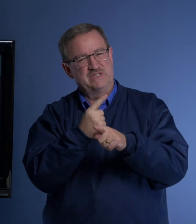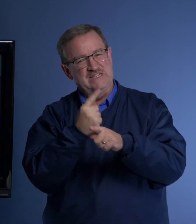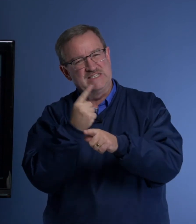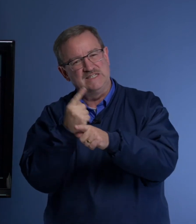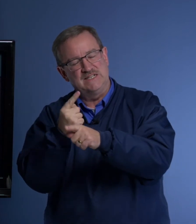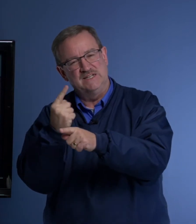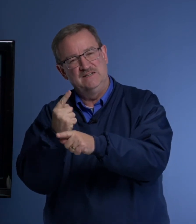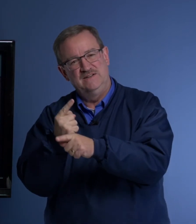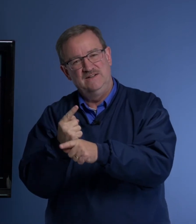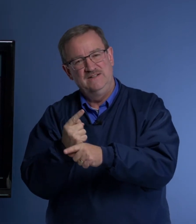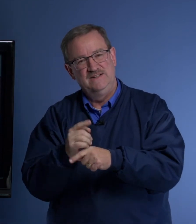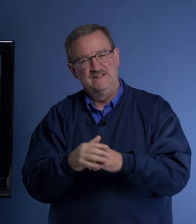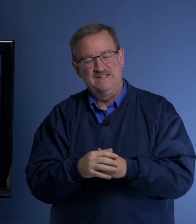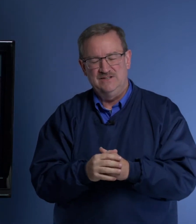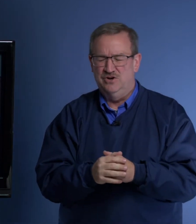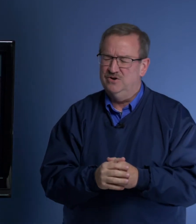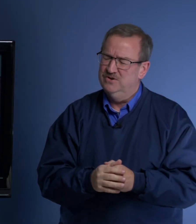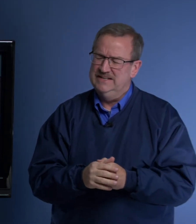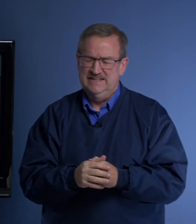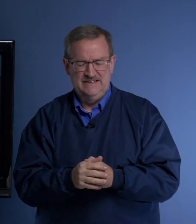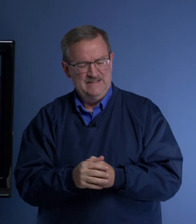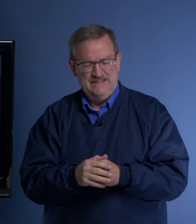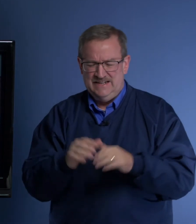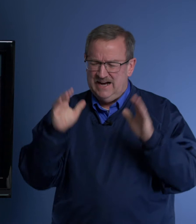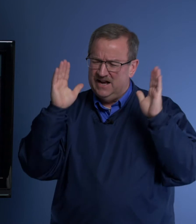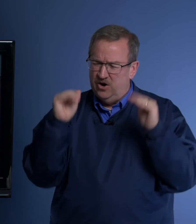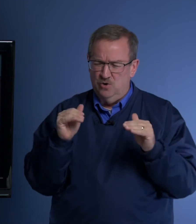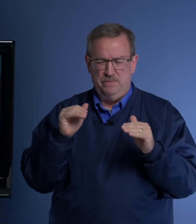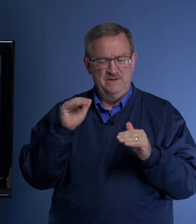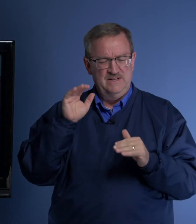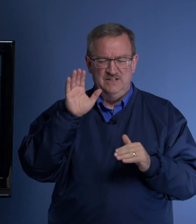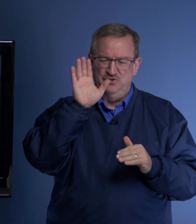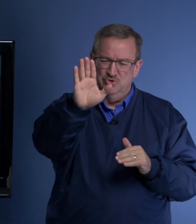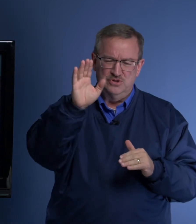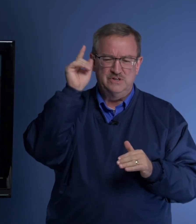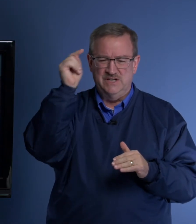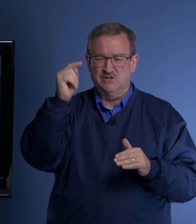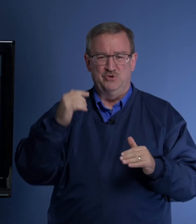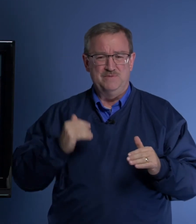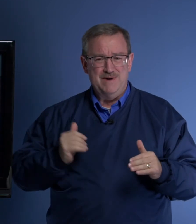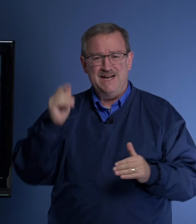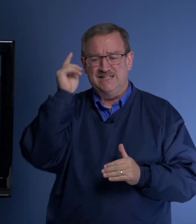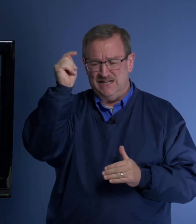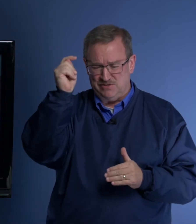consistent. Oh, I hope your testimony, my testimony